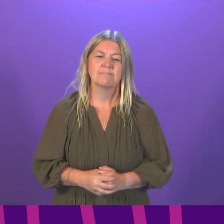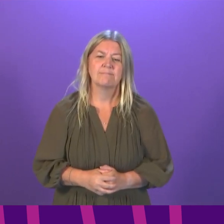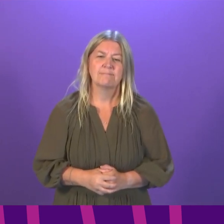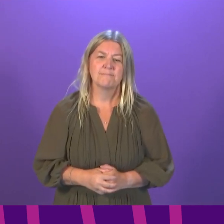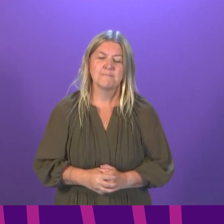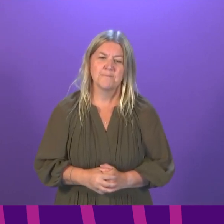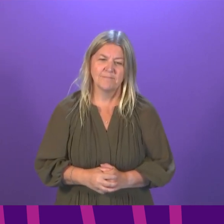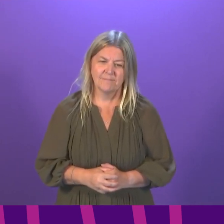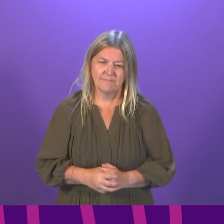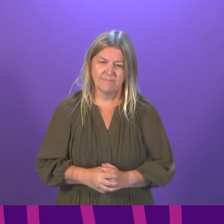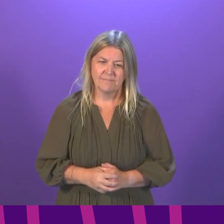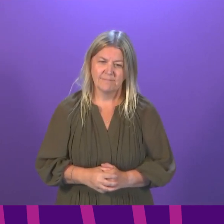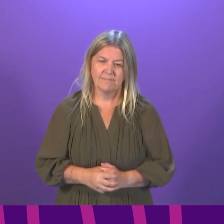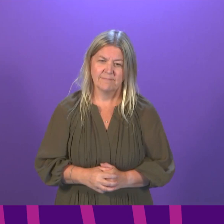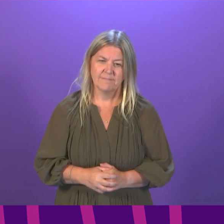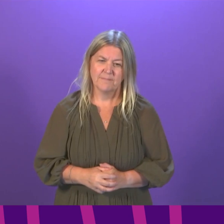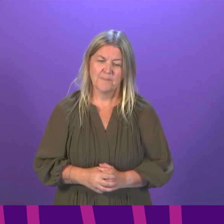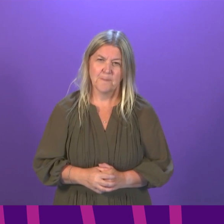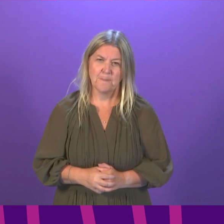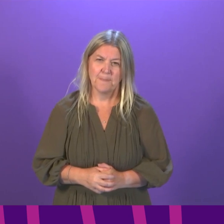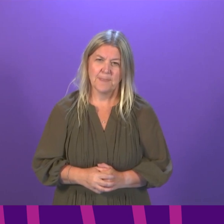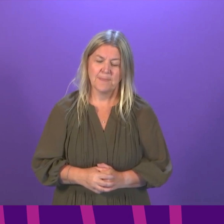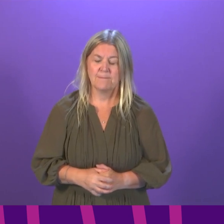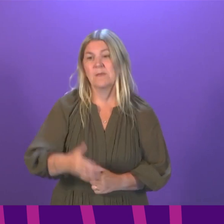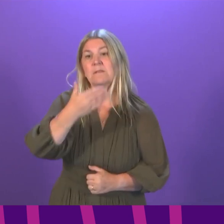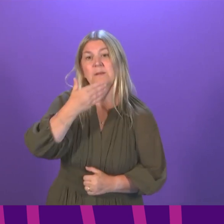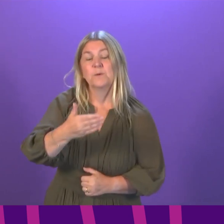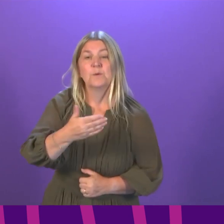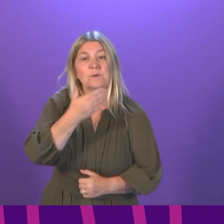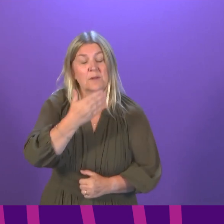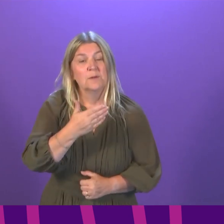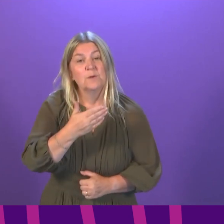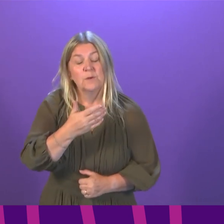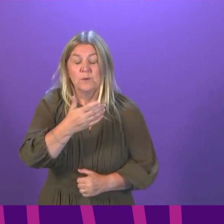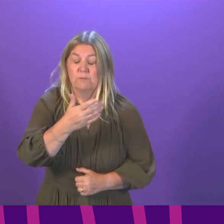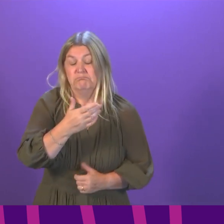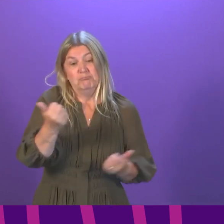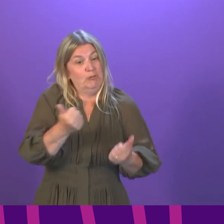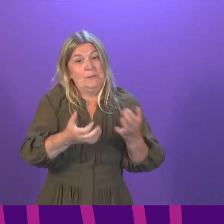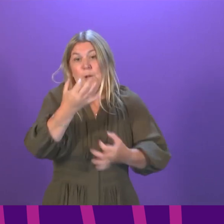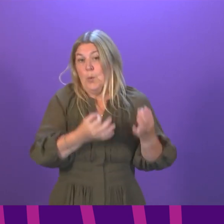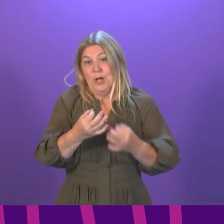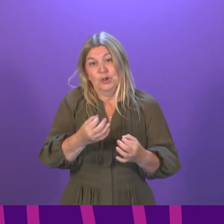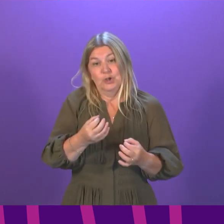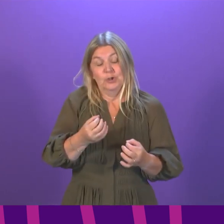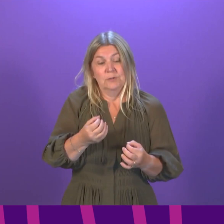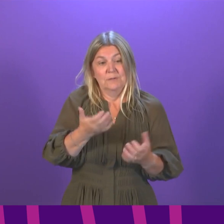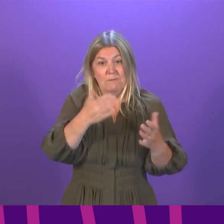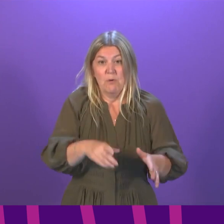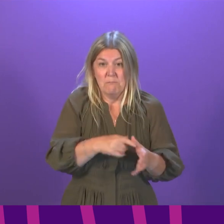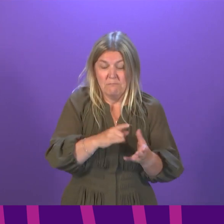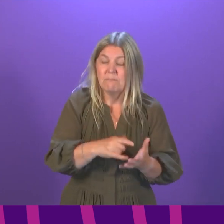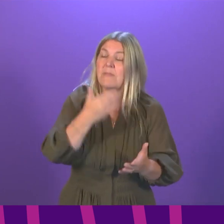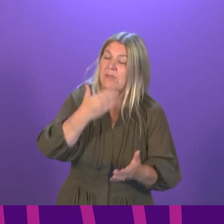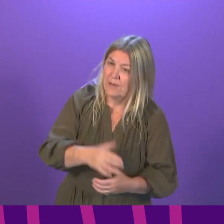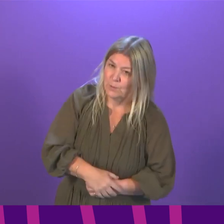The first minister. Ms. Thank you. These are all perfectly reasonable questions. I will try to go through them all. I think I noted